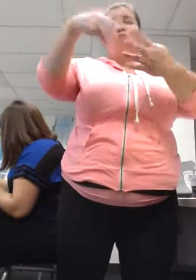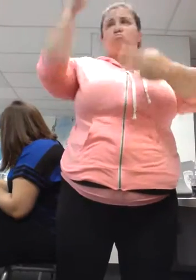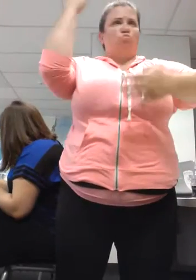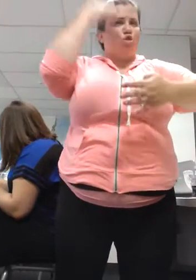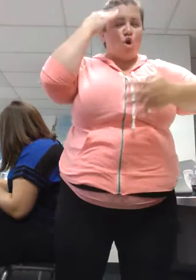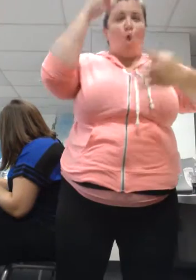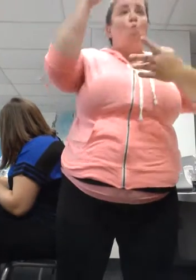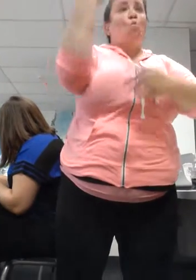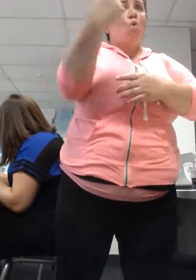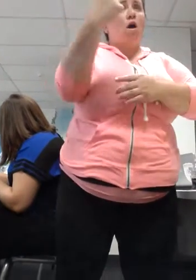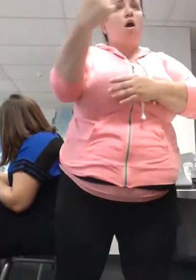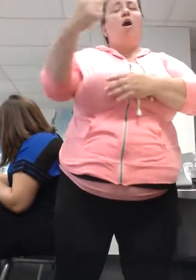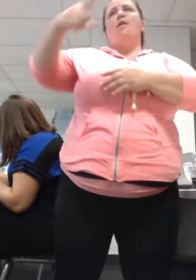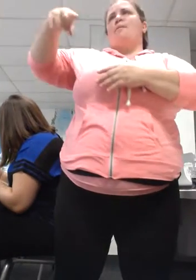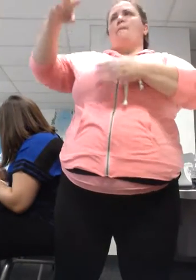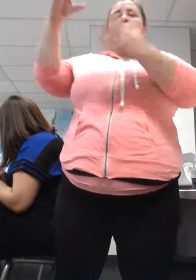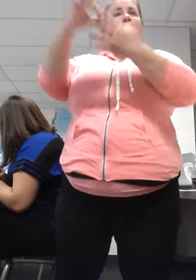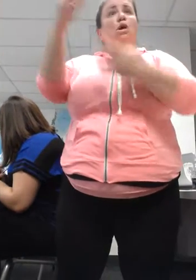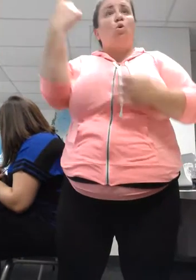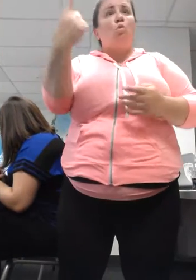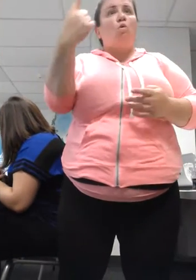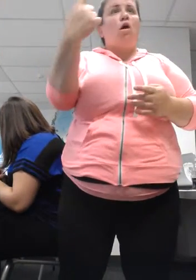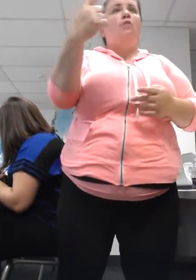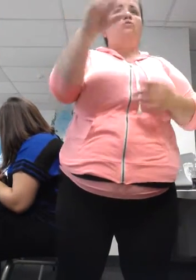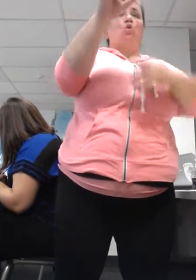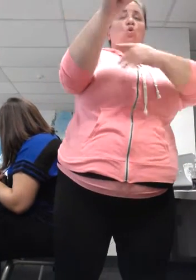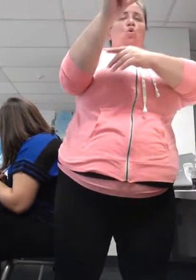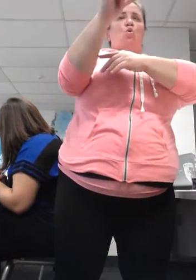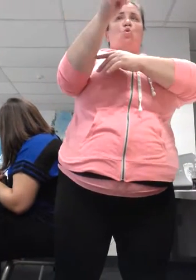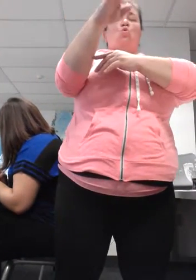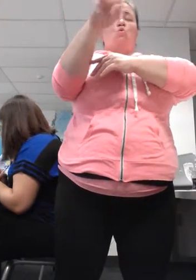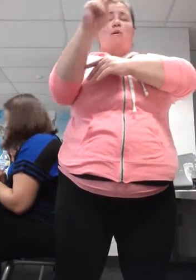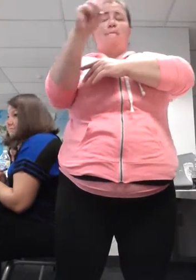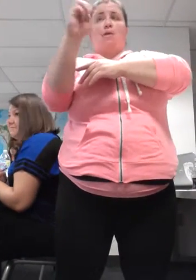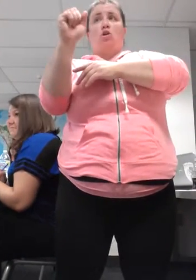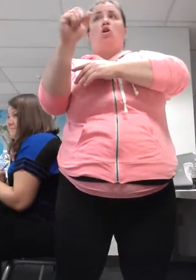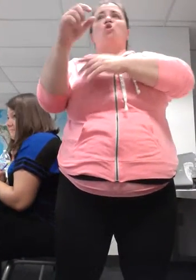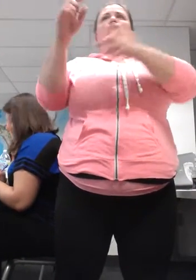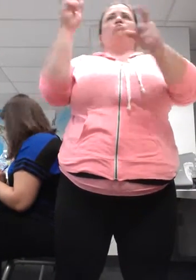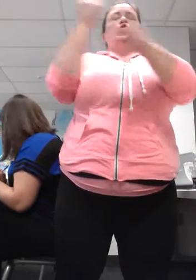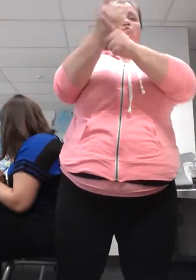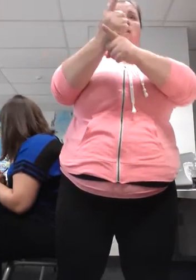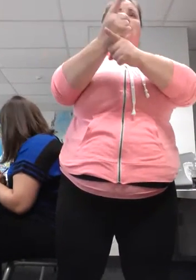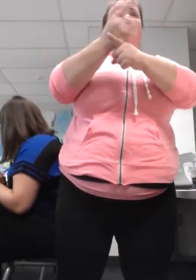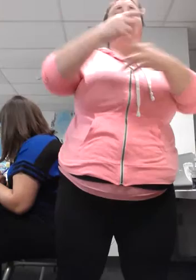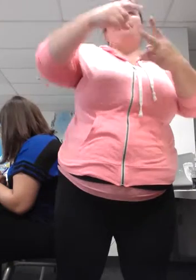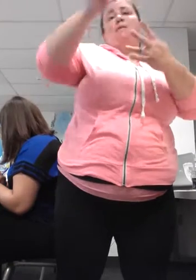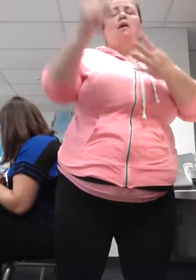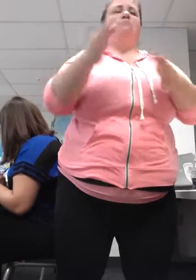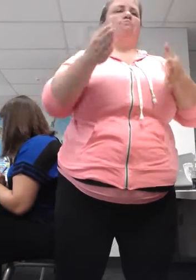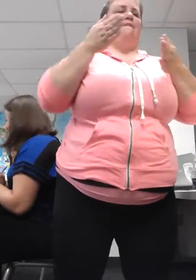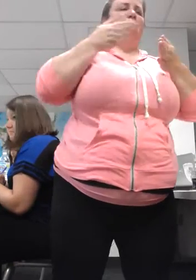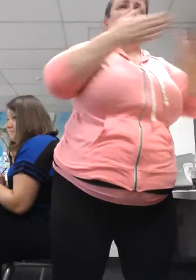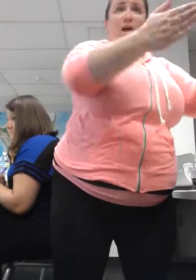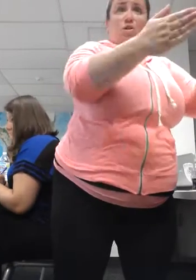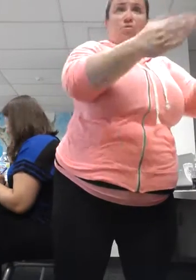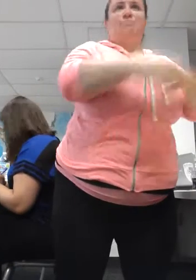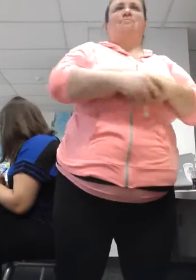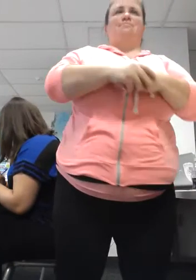every sentence is signed grammatically correct in that target language. Make sense? Yep. Within this category